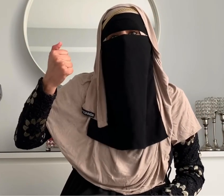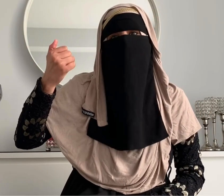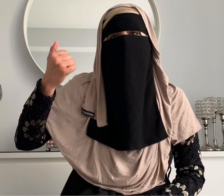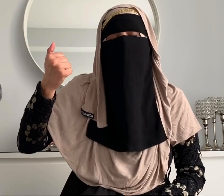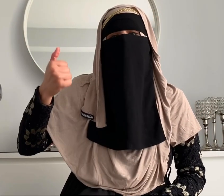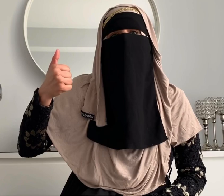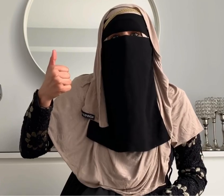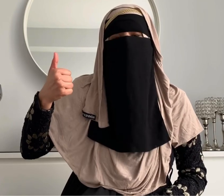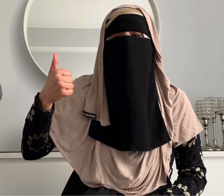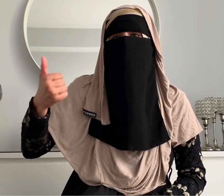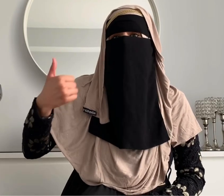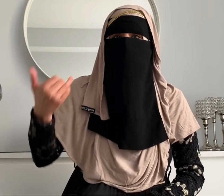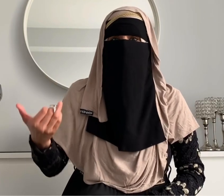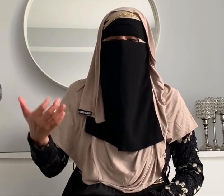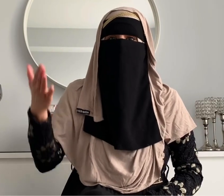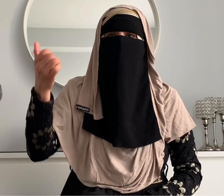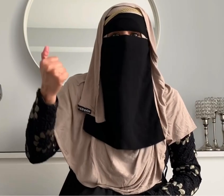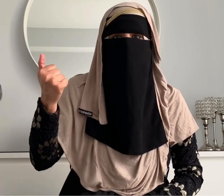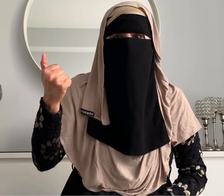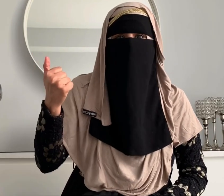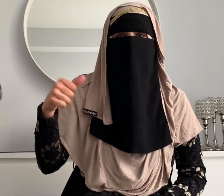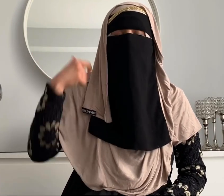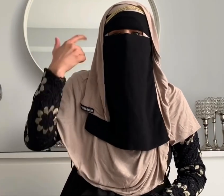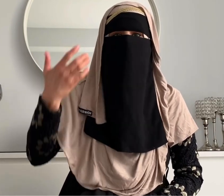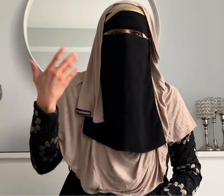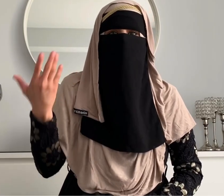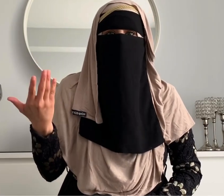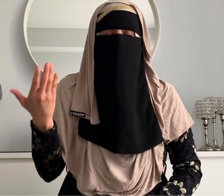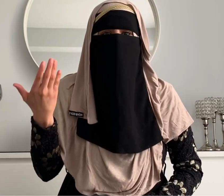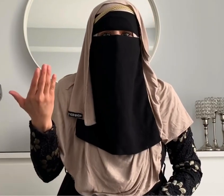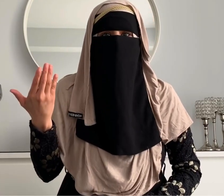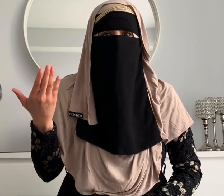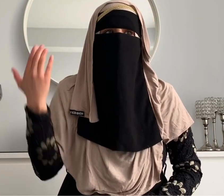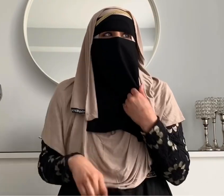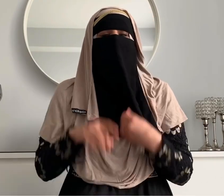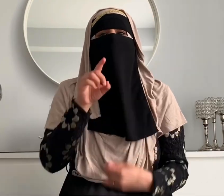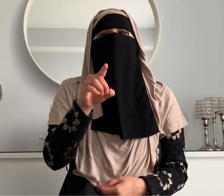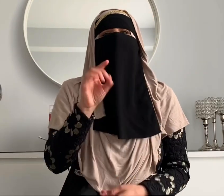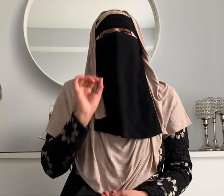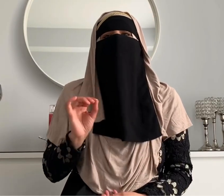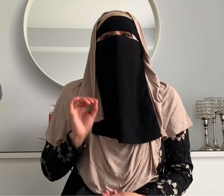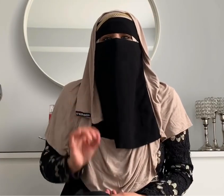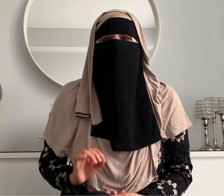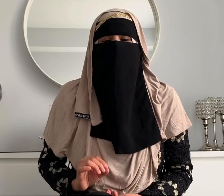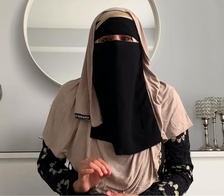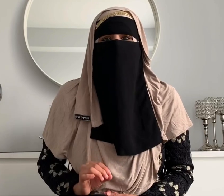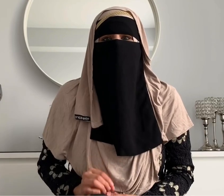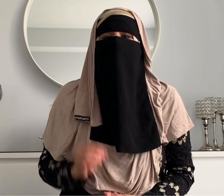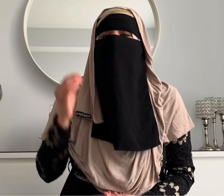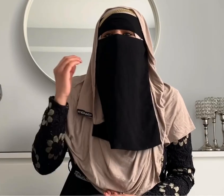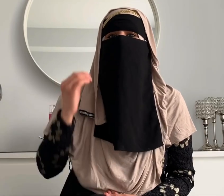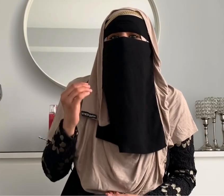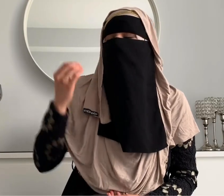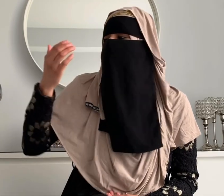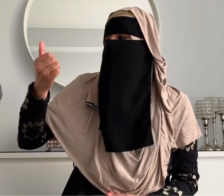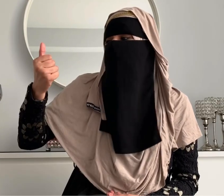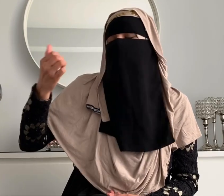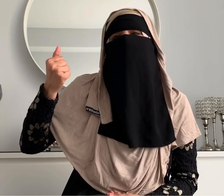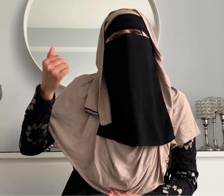symbol you're actually going to say the word milk and that's how they're going to pick up on it if you speak more than one language you can also do the symbol and